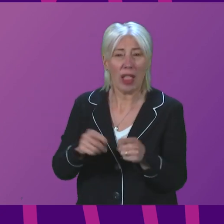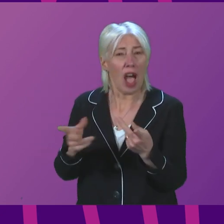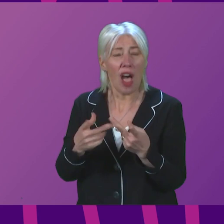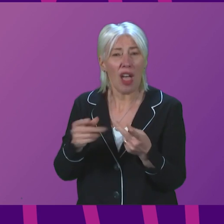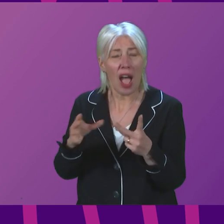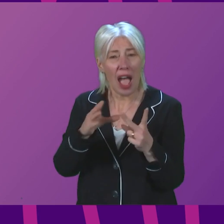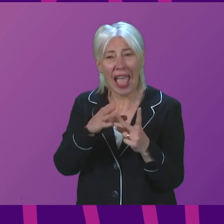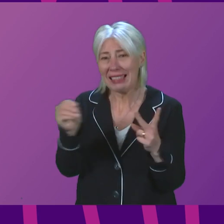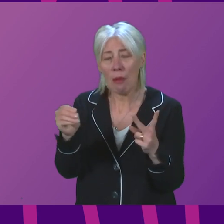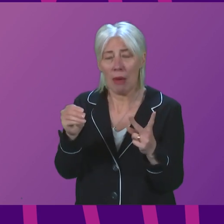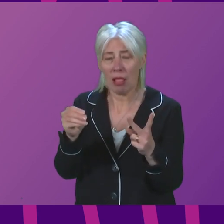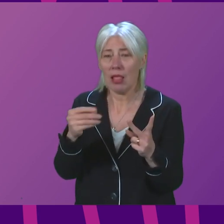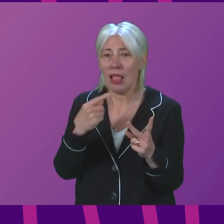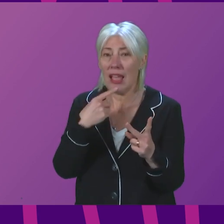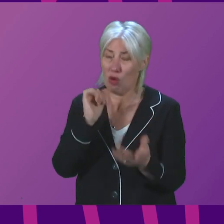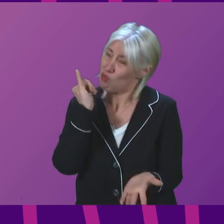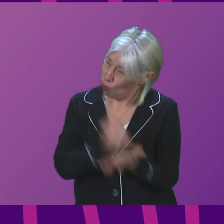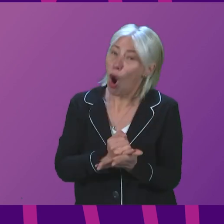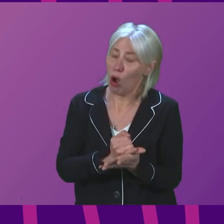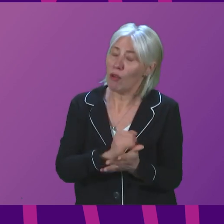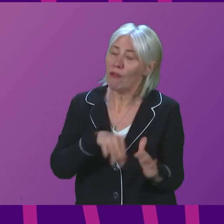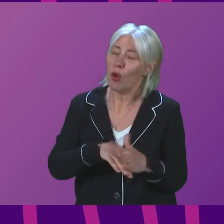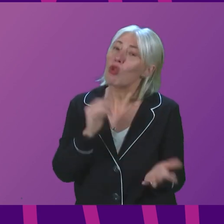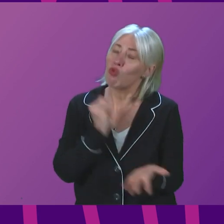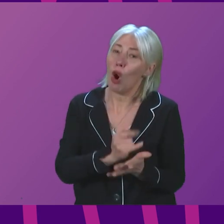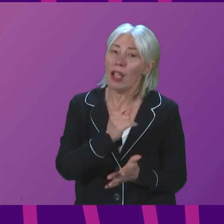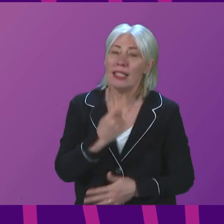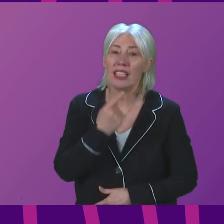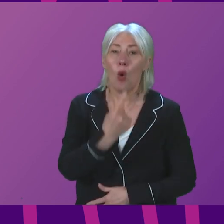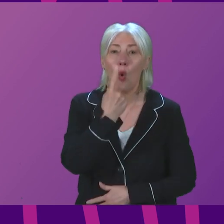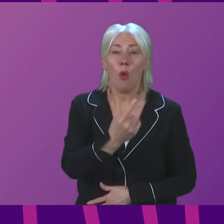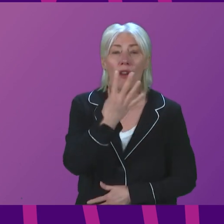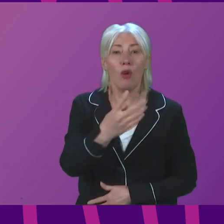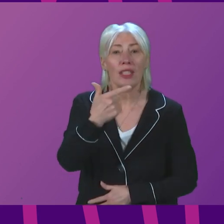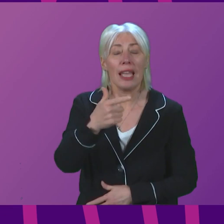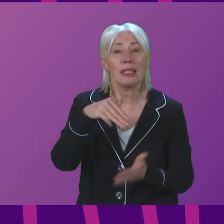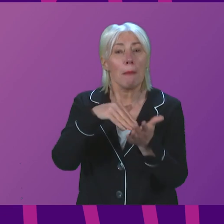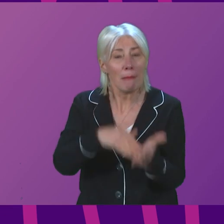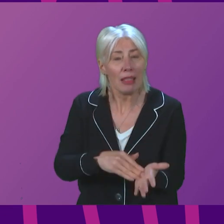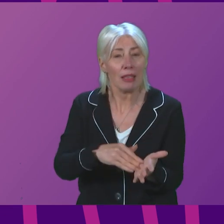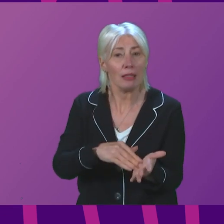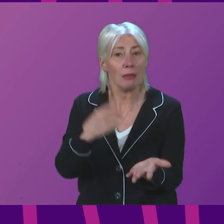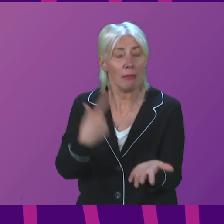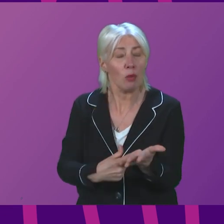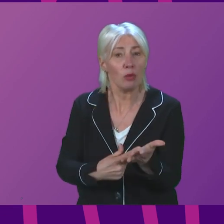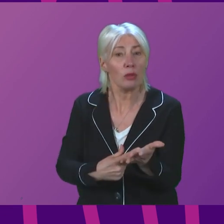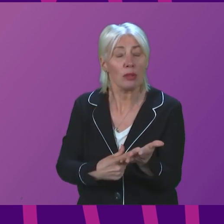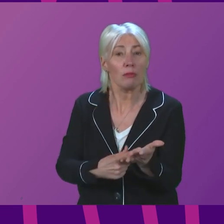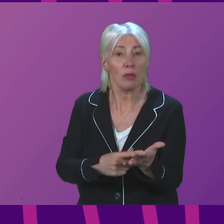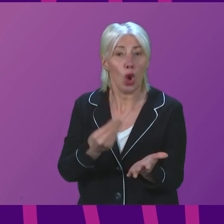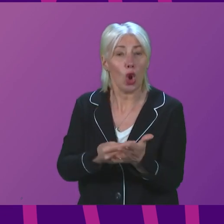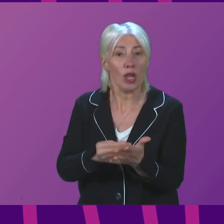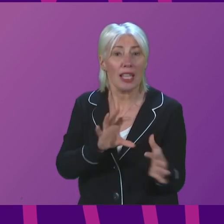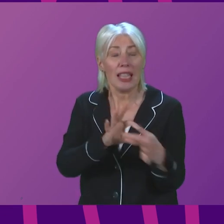I will use, where he is downright wrong, is his £146 million of additional costs in relation